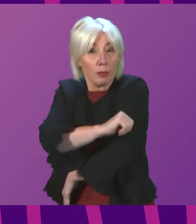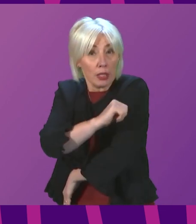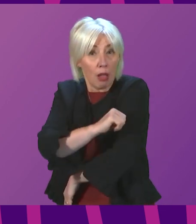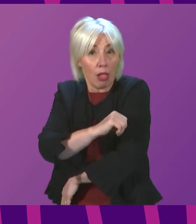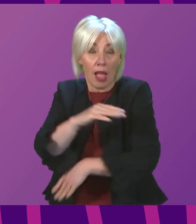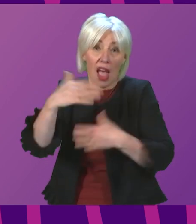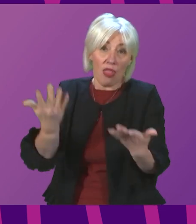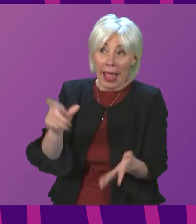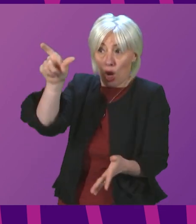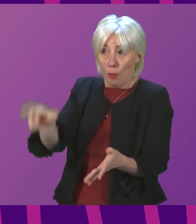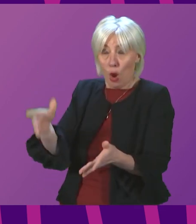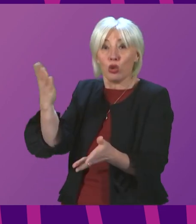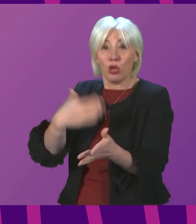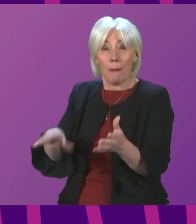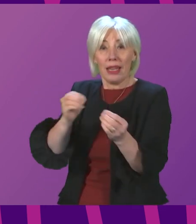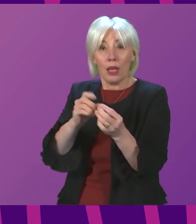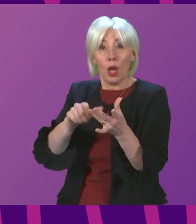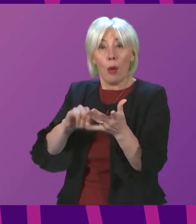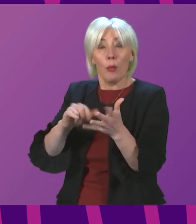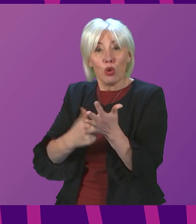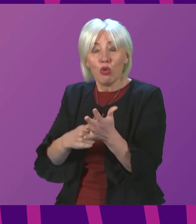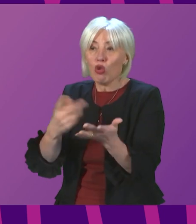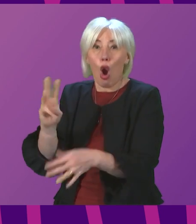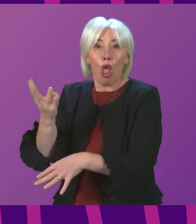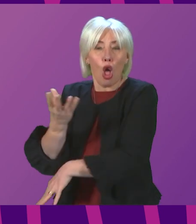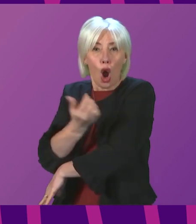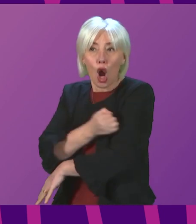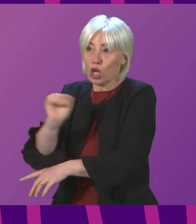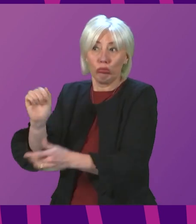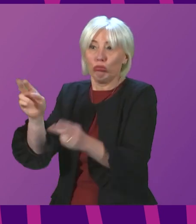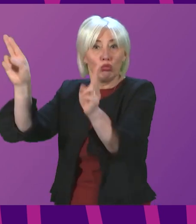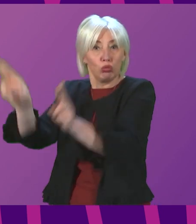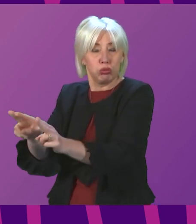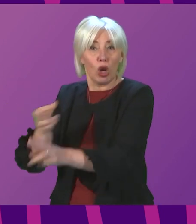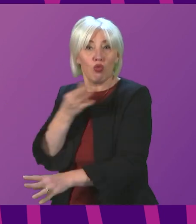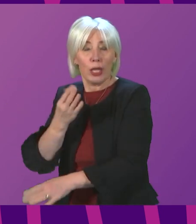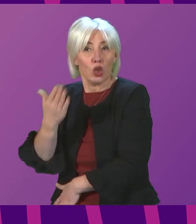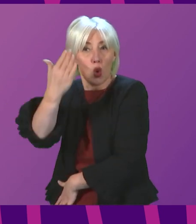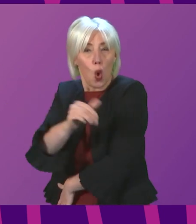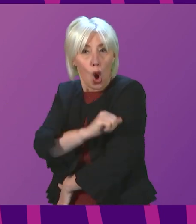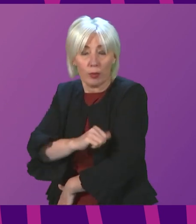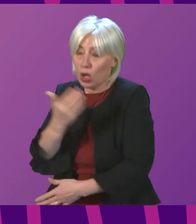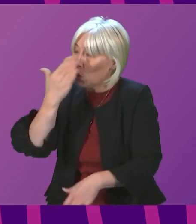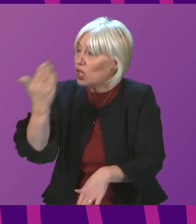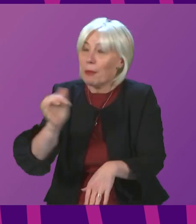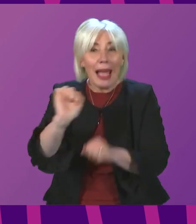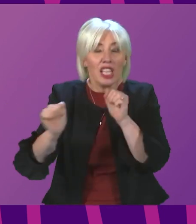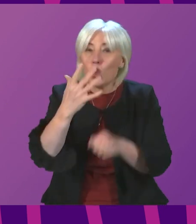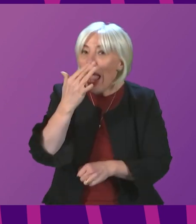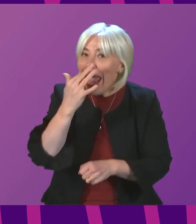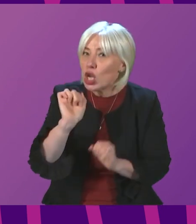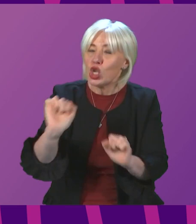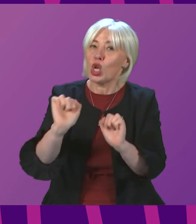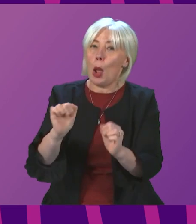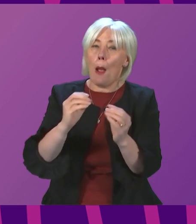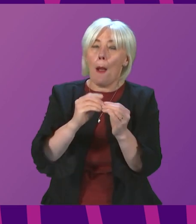someone who has had a booster or a third dose of vaccine. So, whatever age you are, getting boosted is